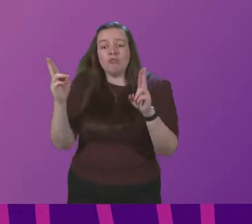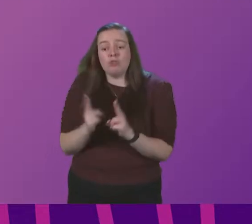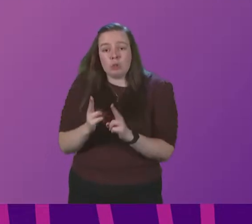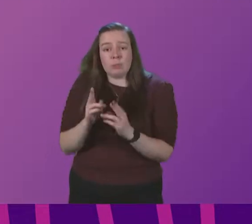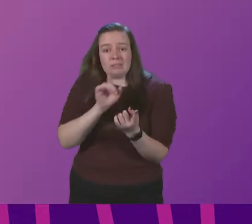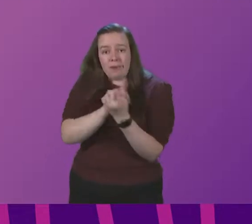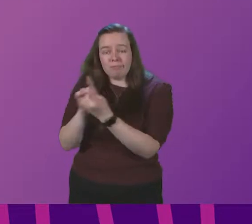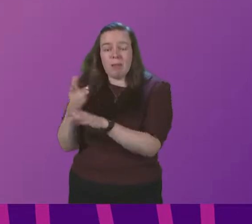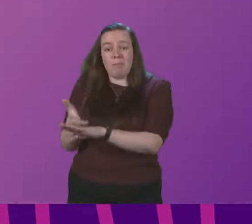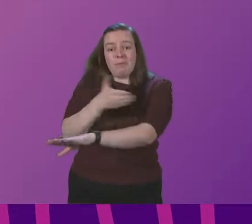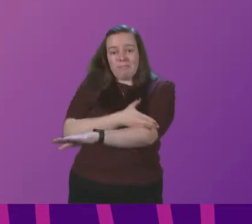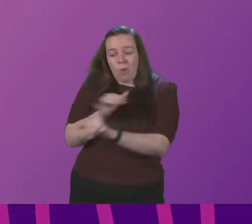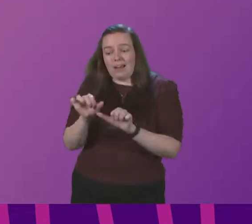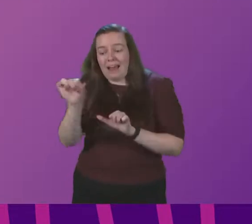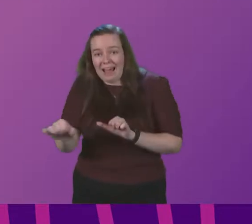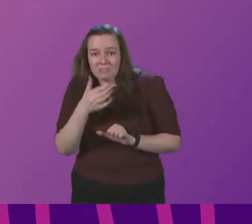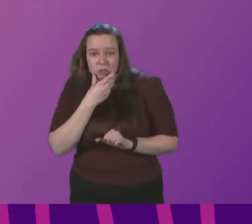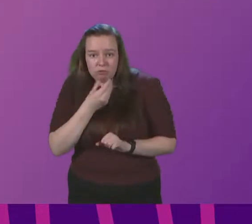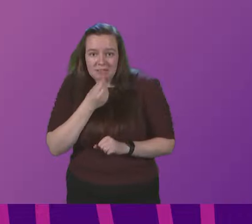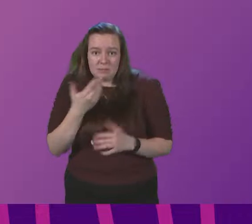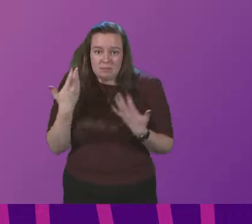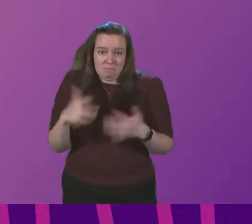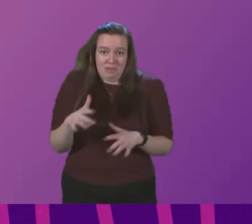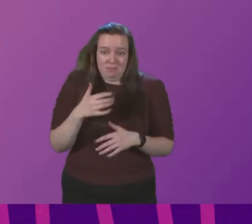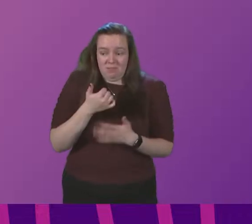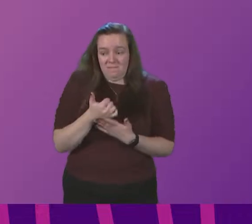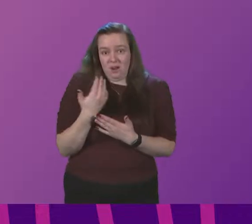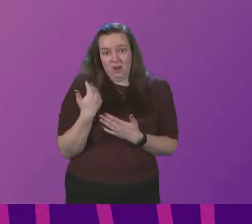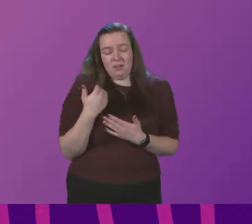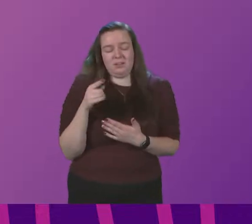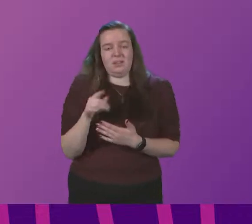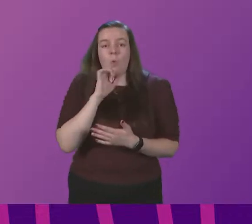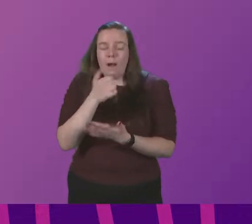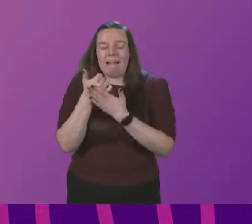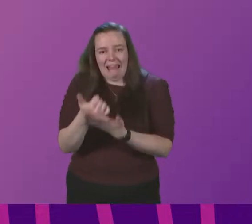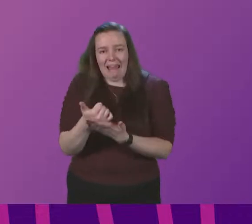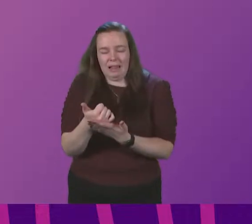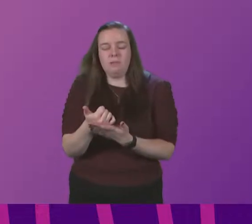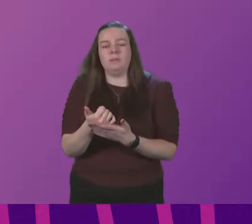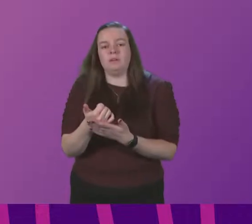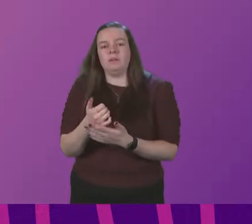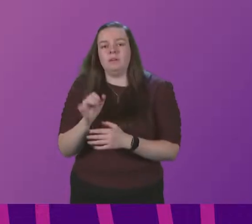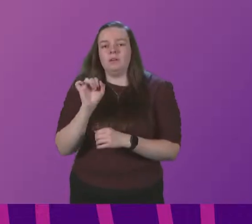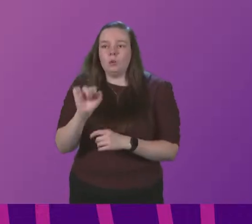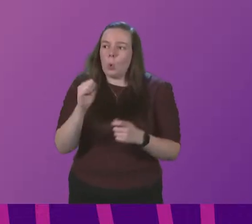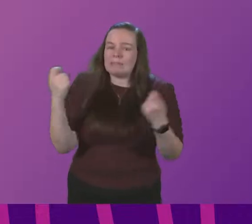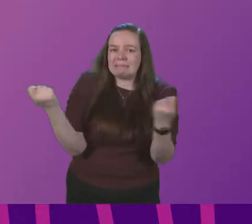advance of and after Christmas, as I have just strongly advised, will help do this. Keeping your celebrations as small as